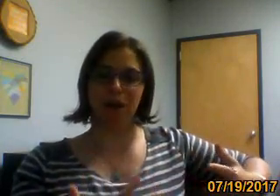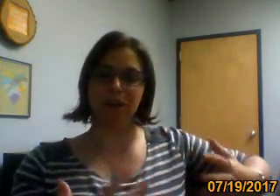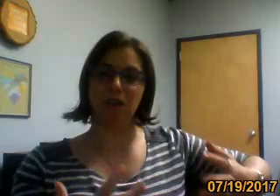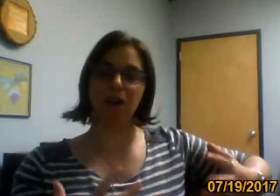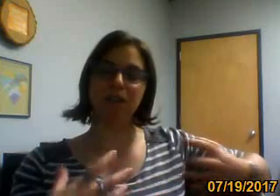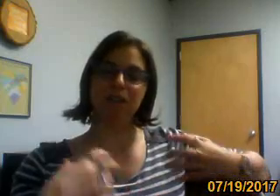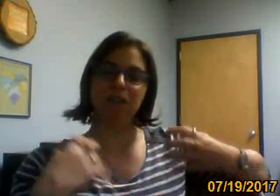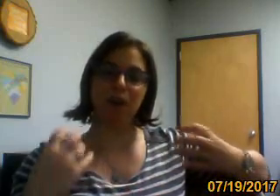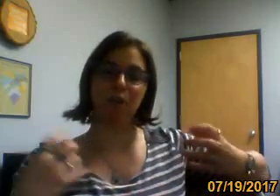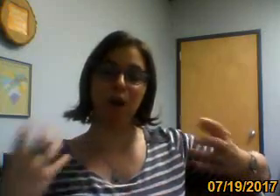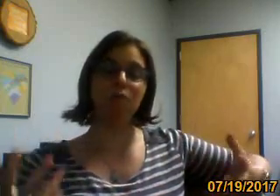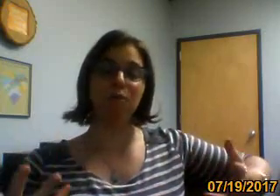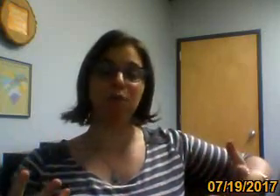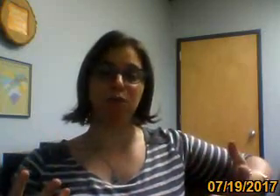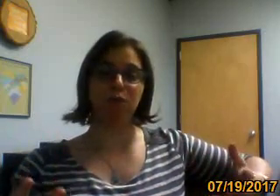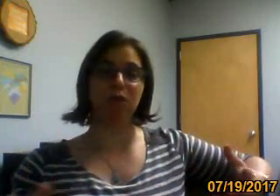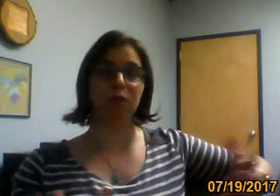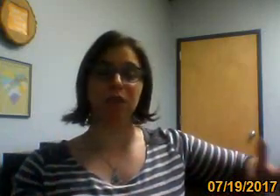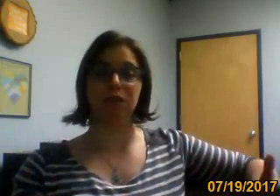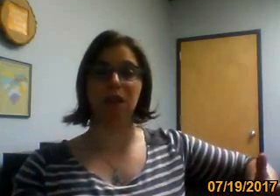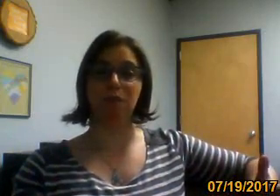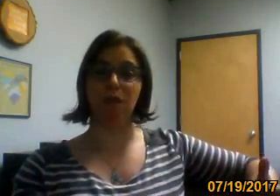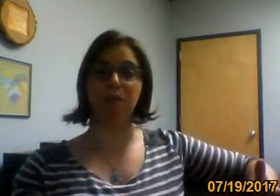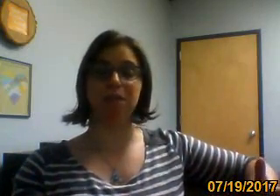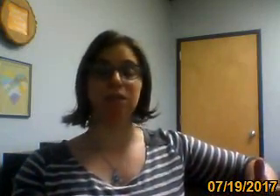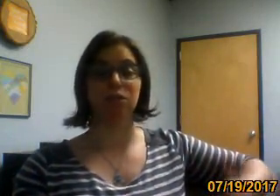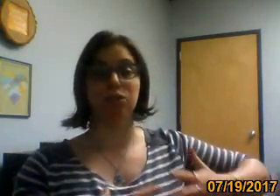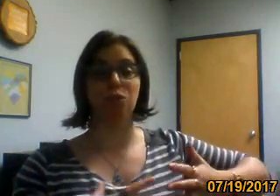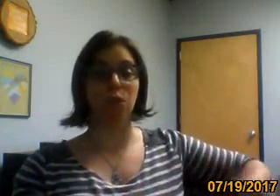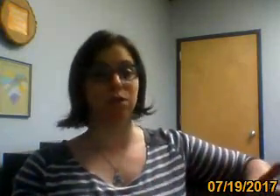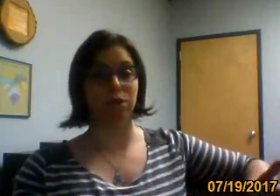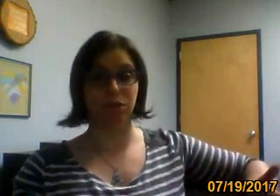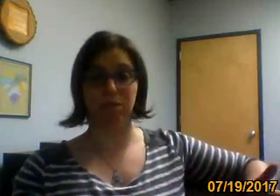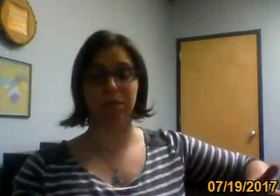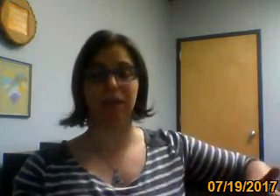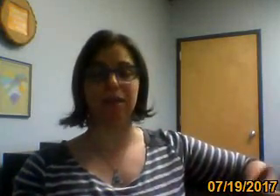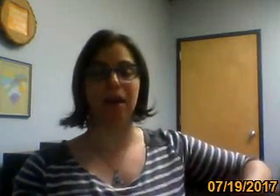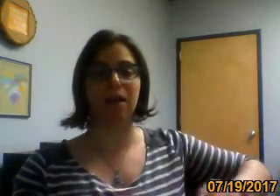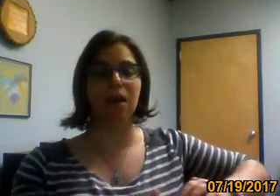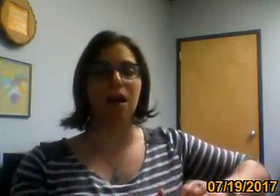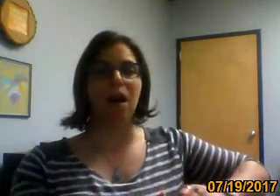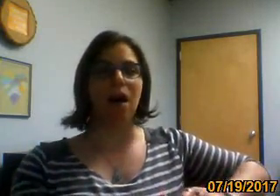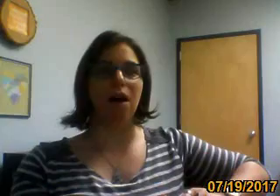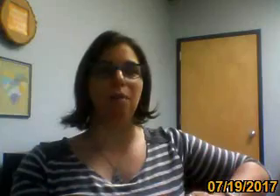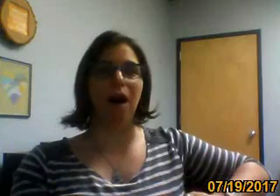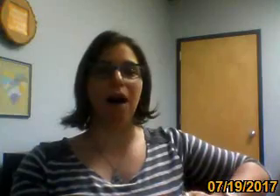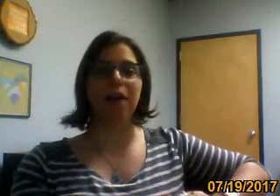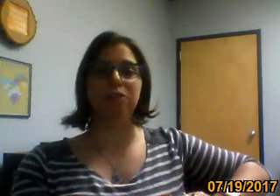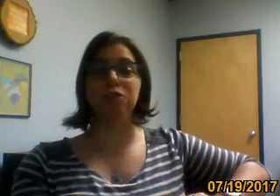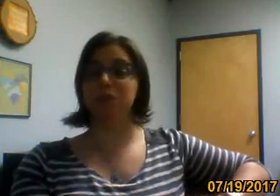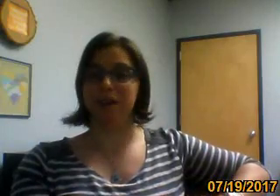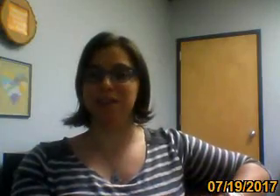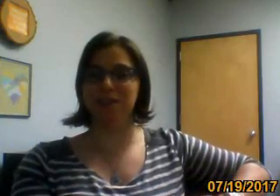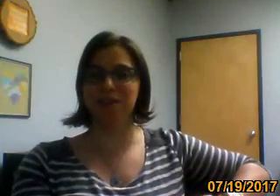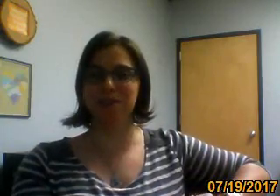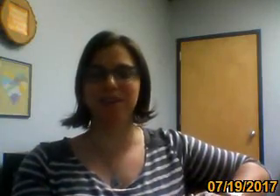you are as an artist and how comfortable you feel with these type of art materials in order to do something like that. Um, I choose not to,